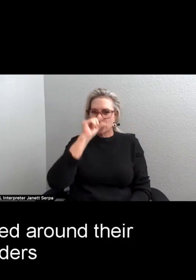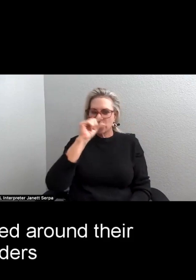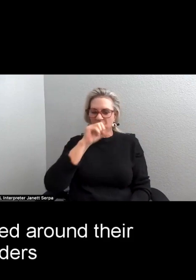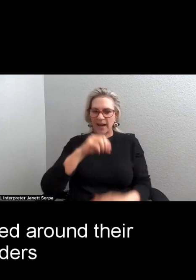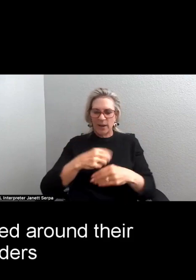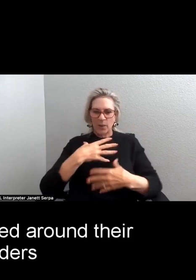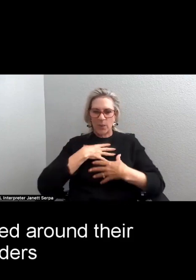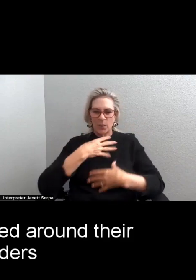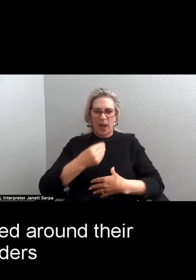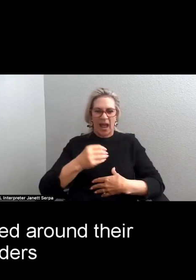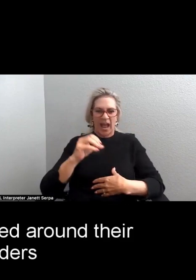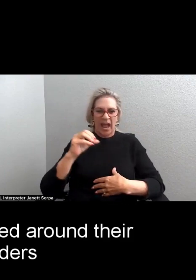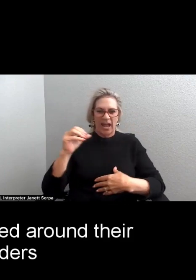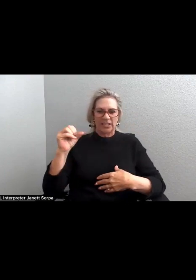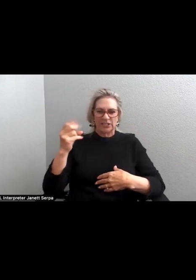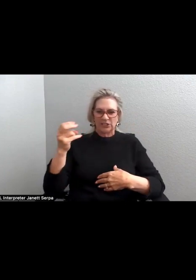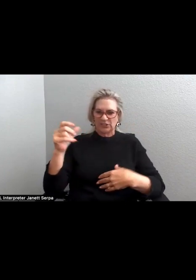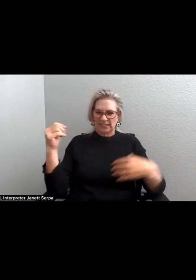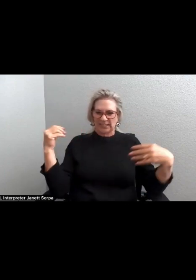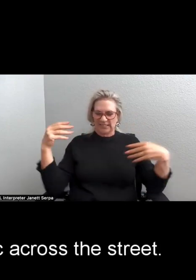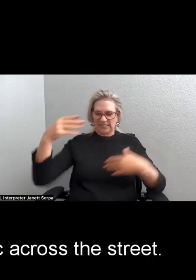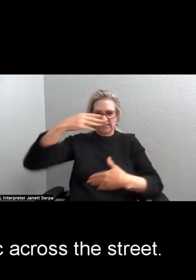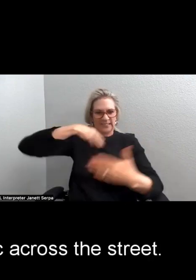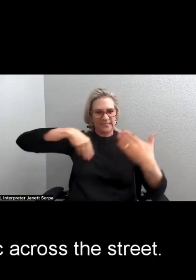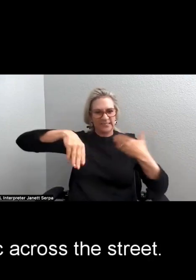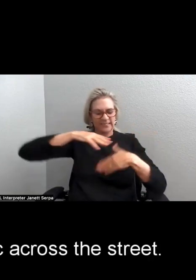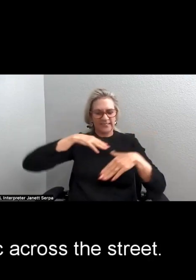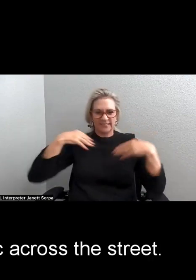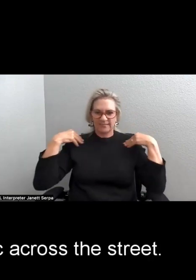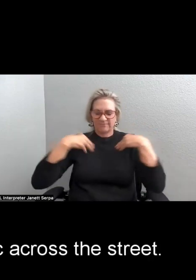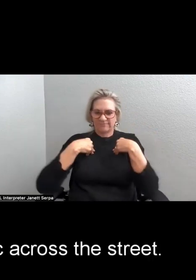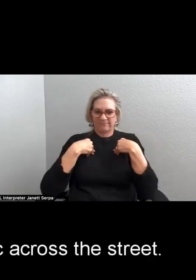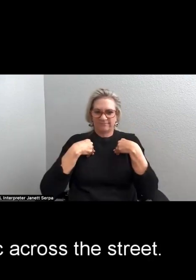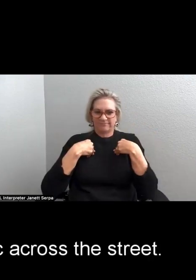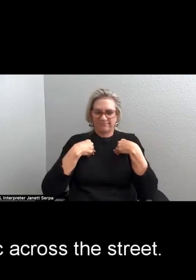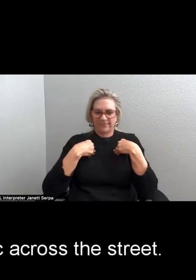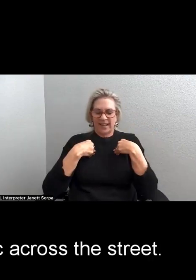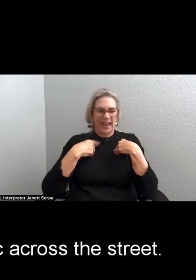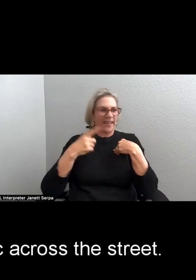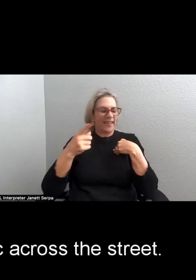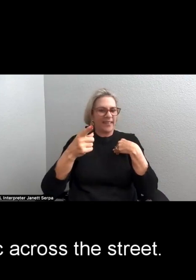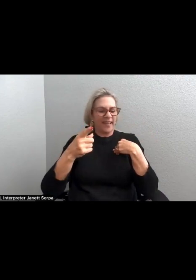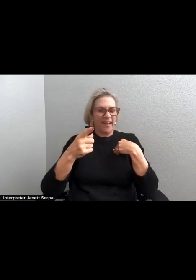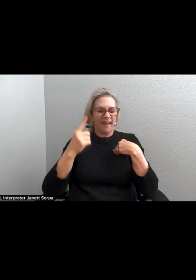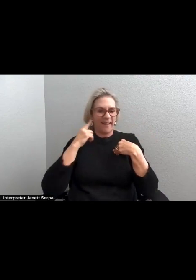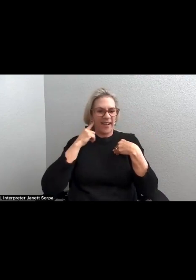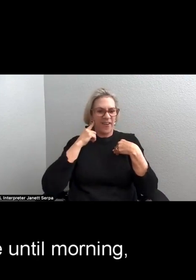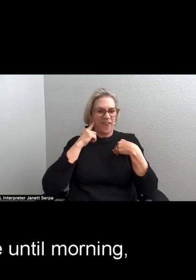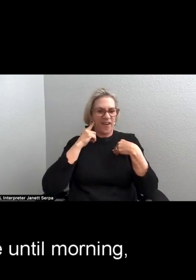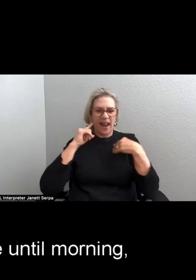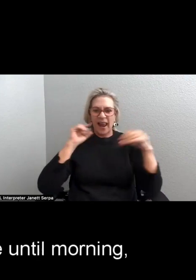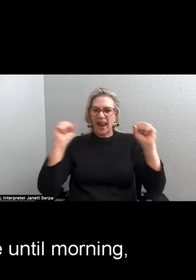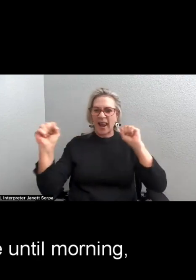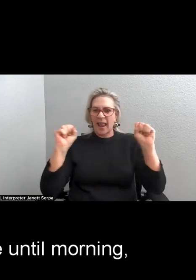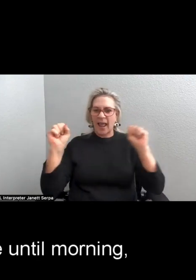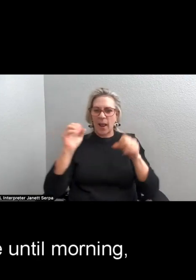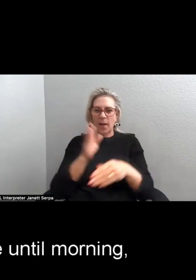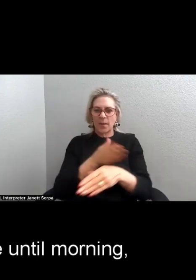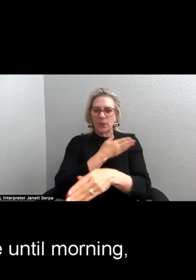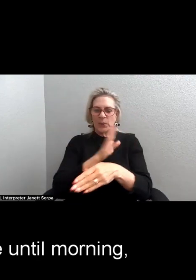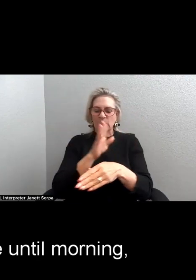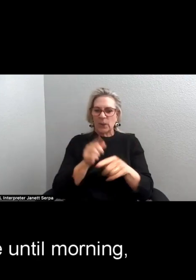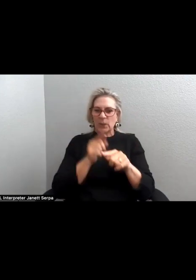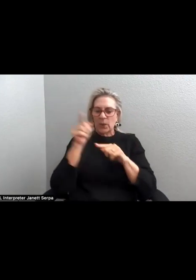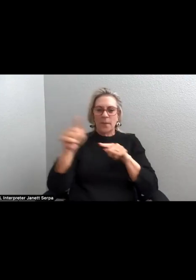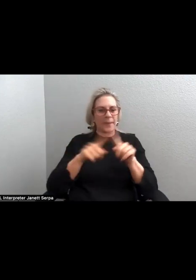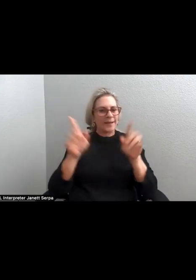sheets tied around their shoulders, pivot to loud music across the street, that I wait there until